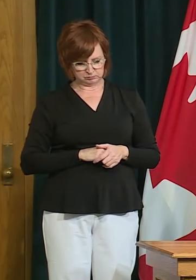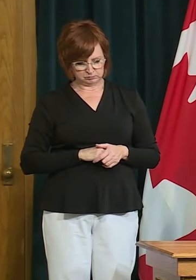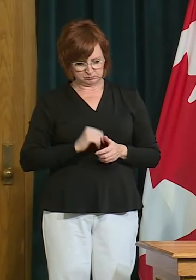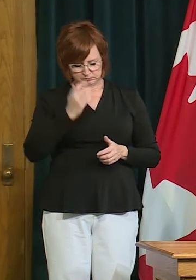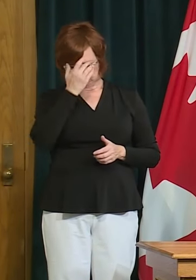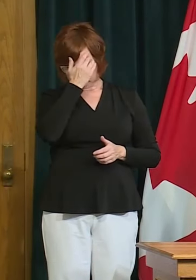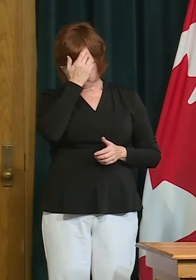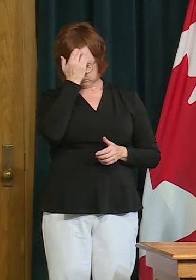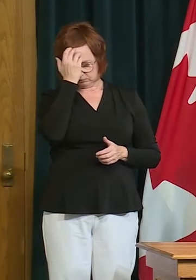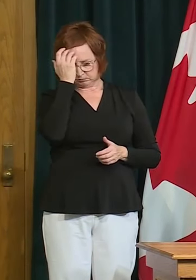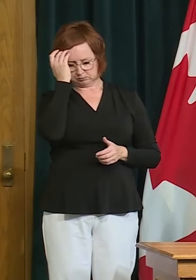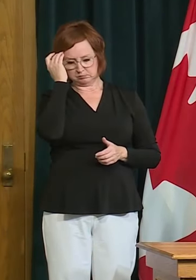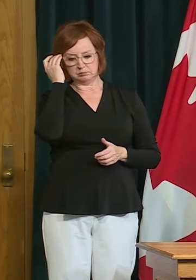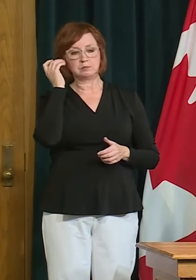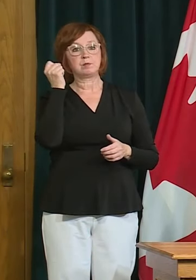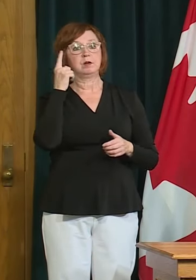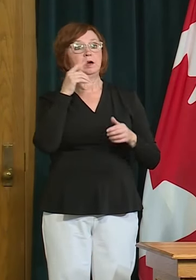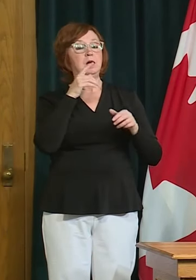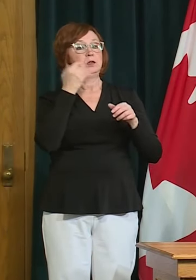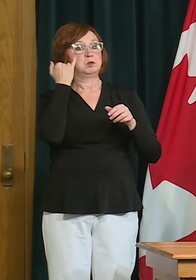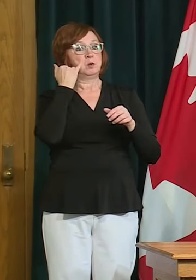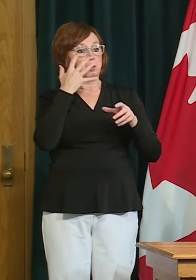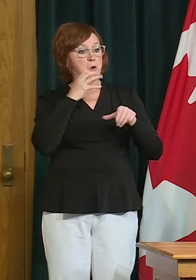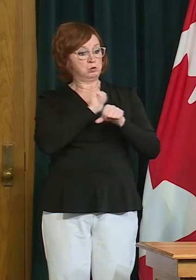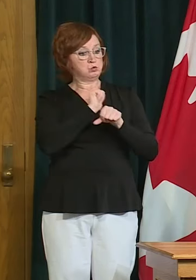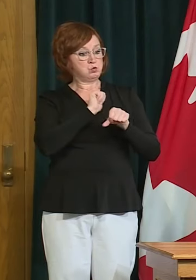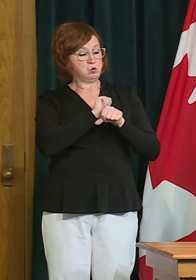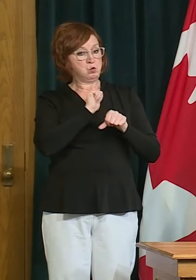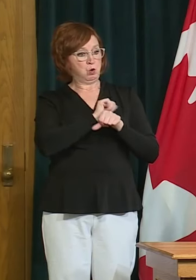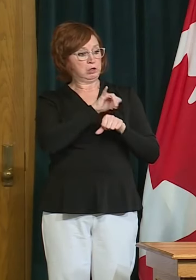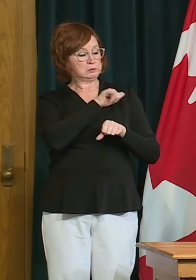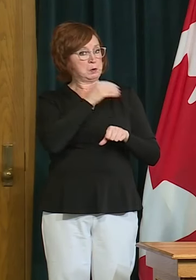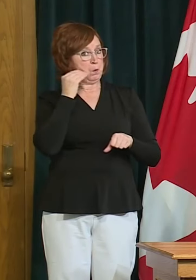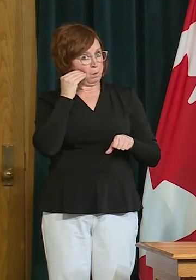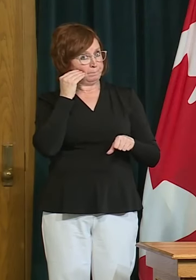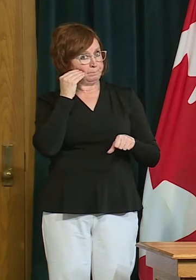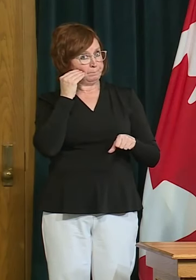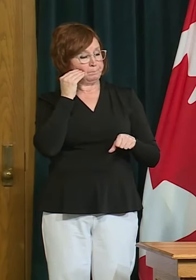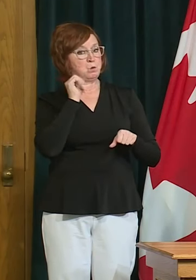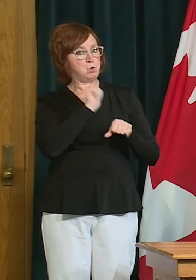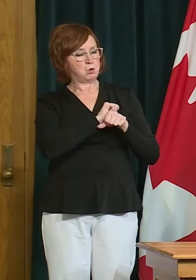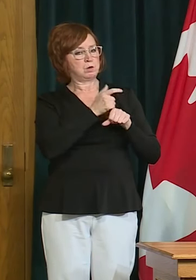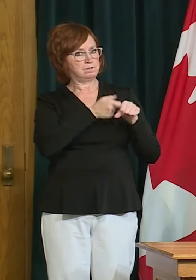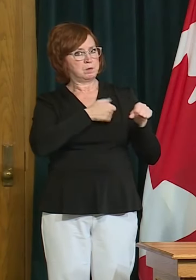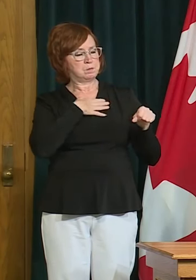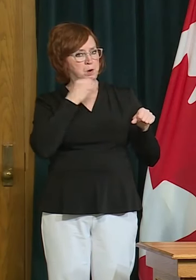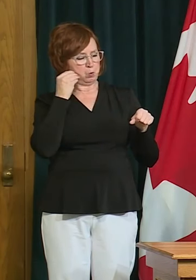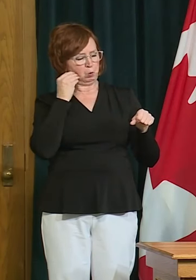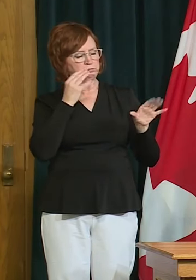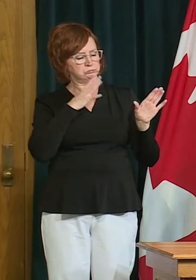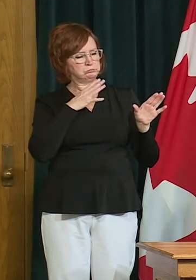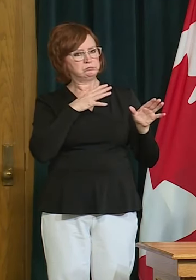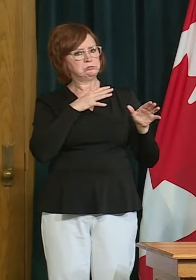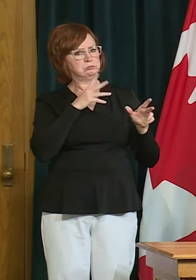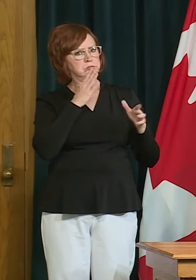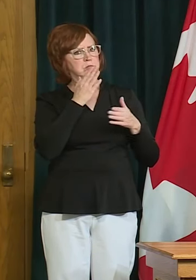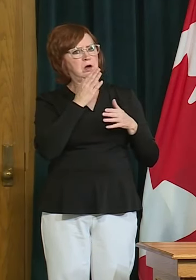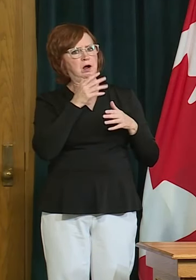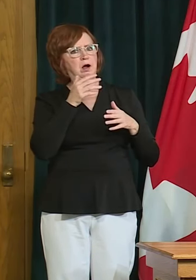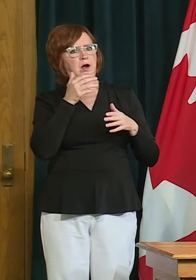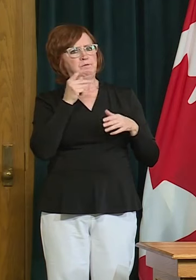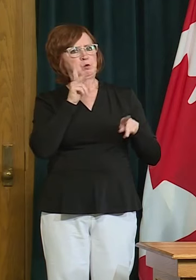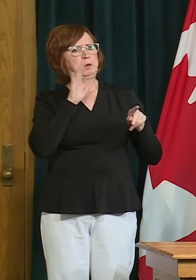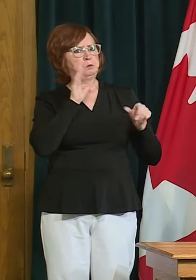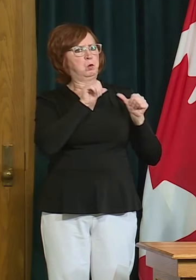the next while some may do it for for you know on a permanent basis or or whether they are required to come back to the office